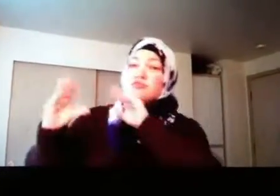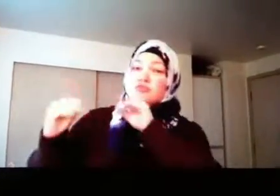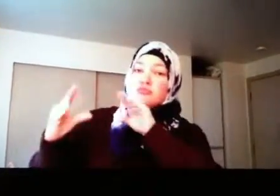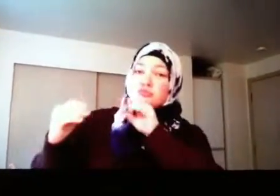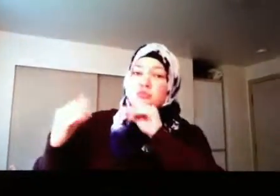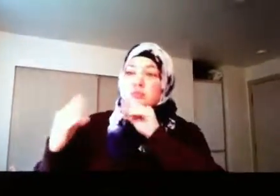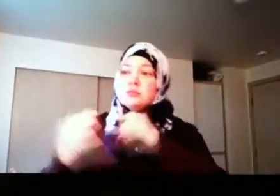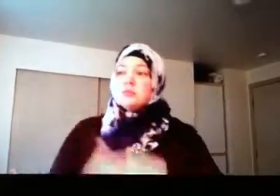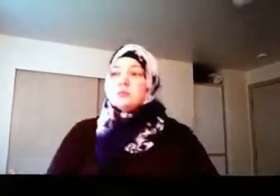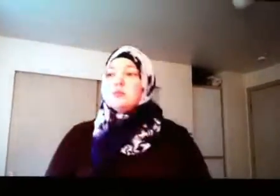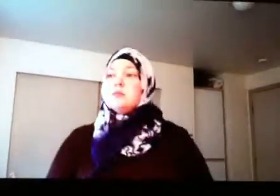Columbine?